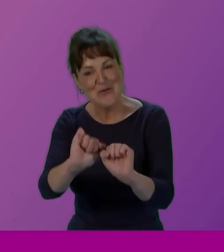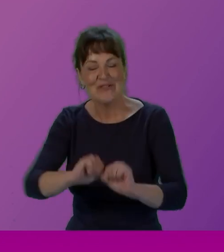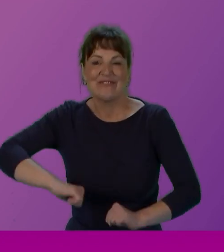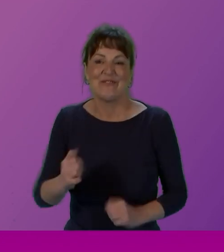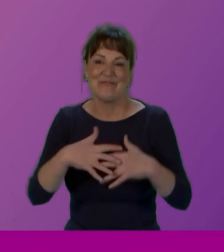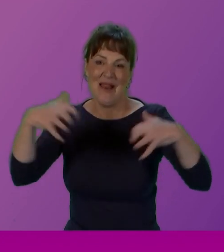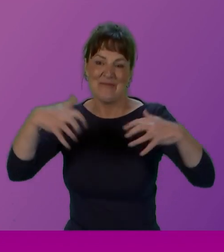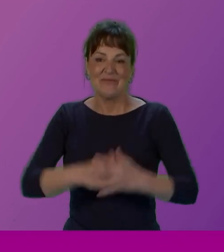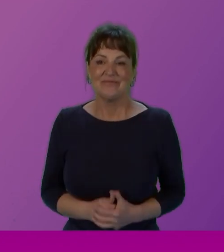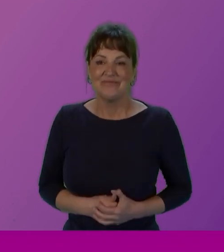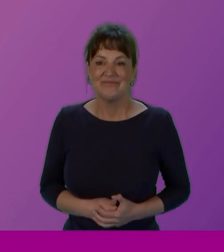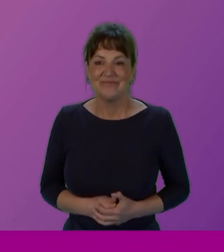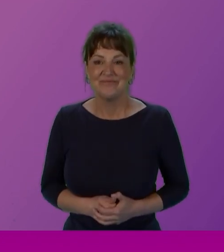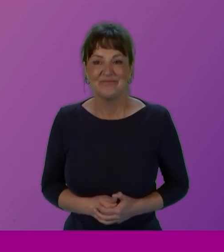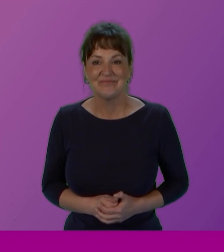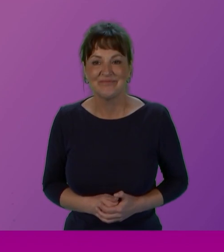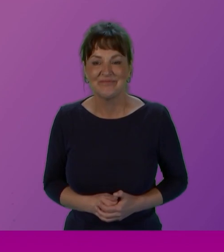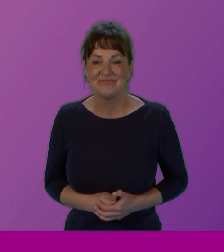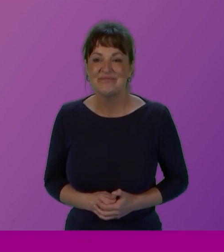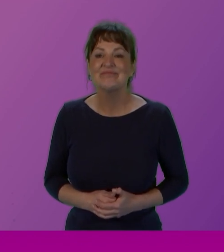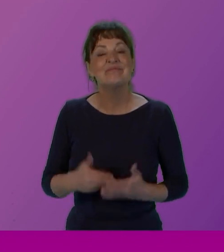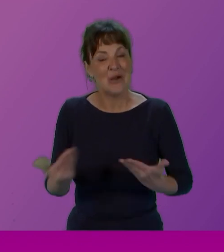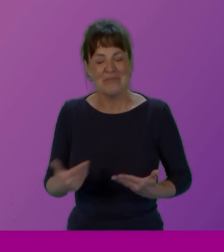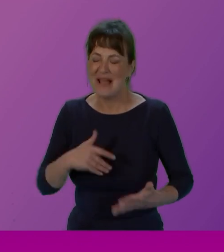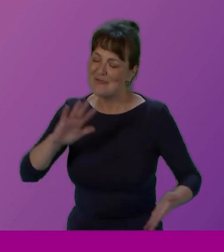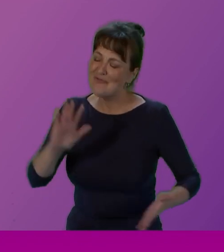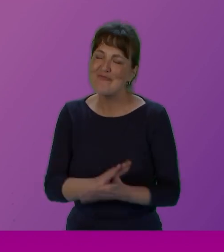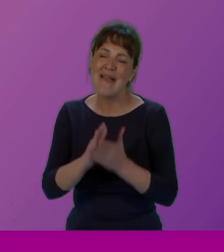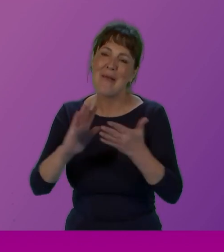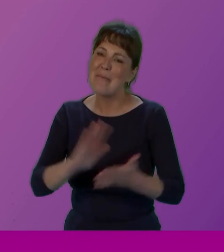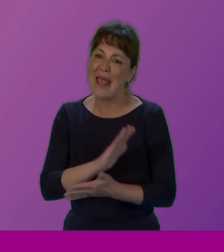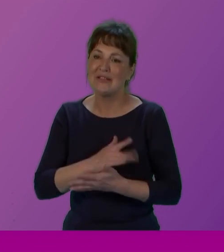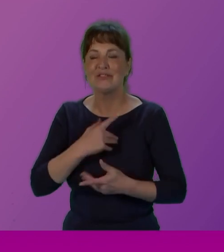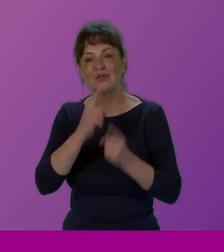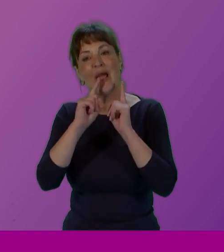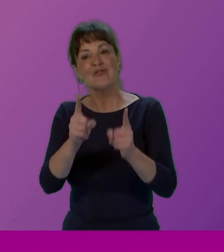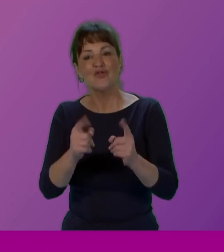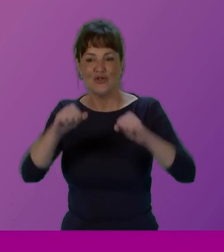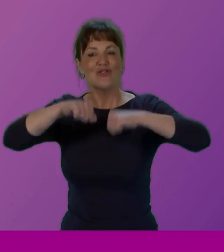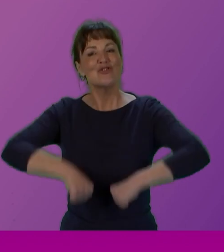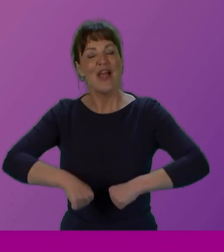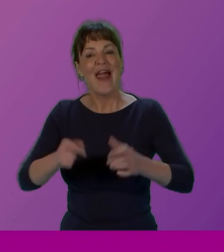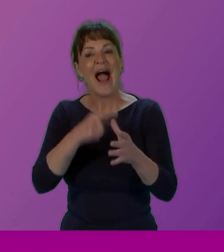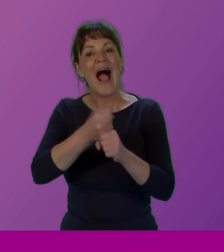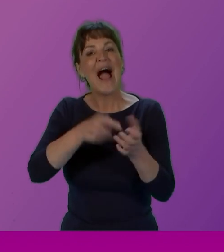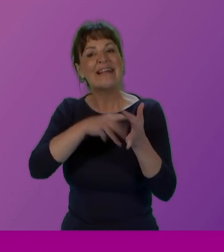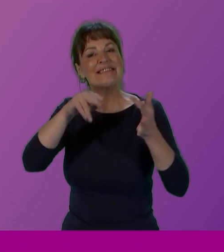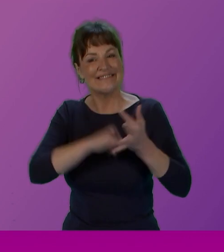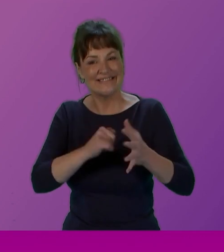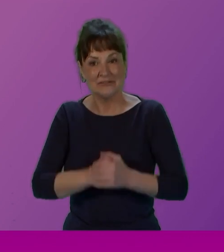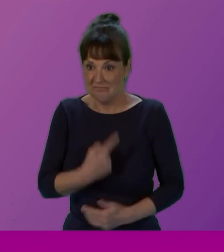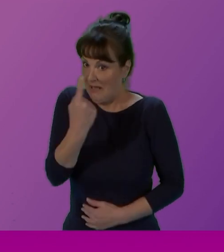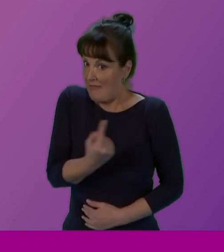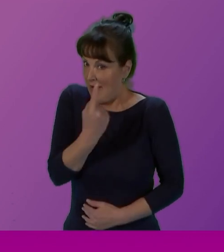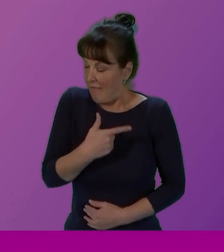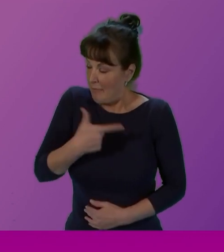Now, it's my great pleasure to introduce Agnes Tolmy, Chair of the Scottish Women's Convention. Agnes has been an